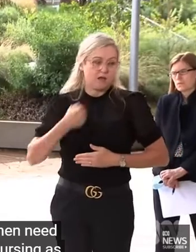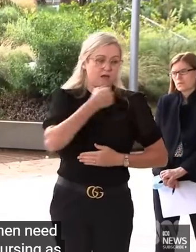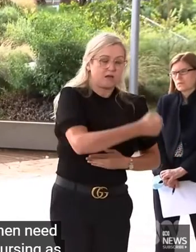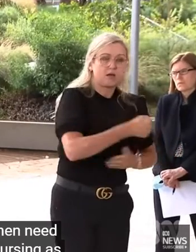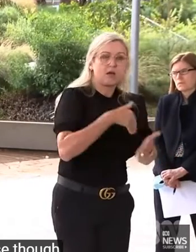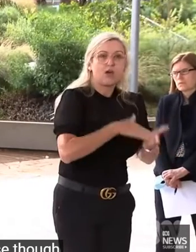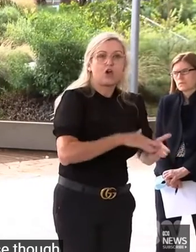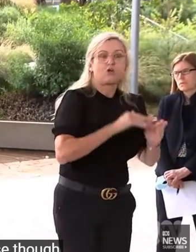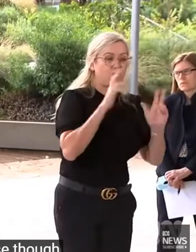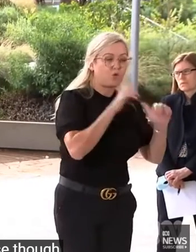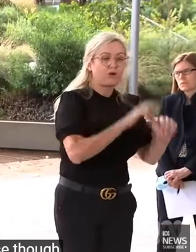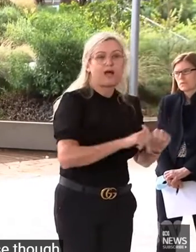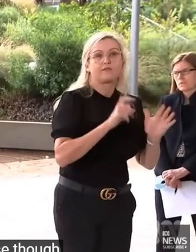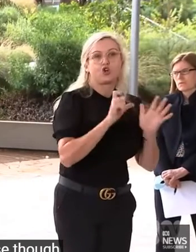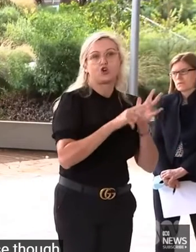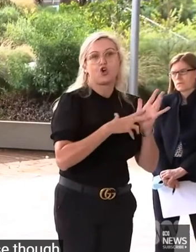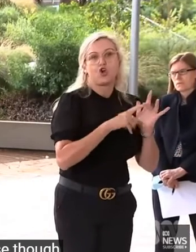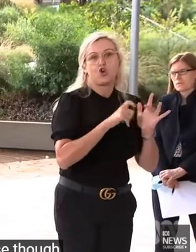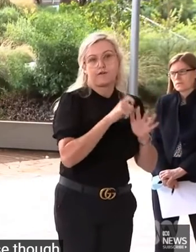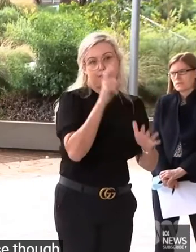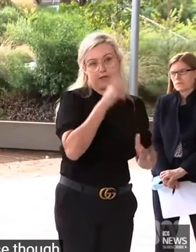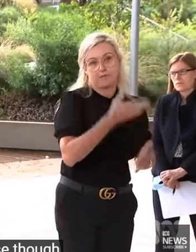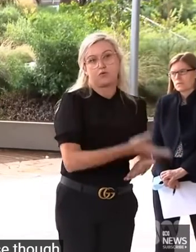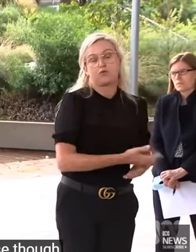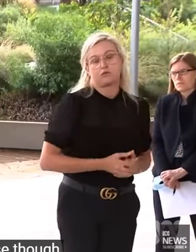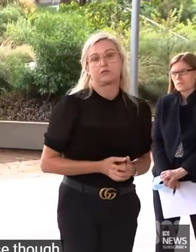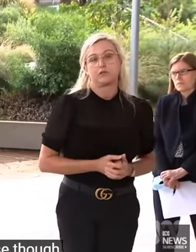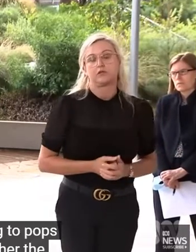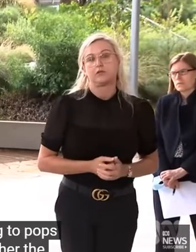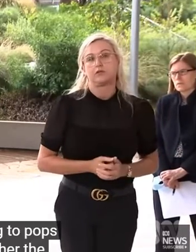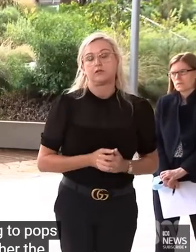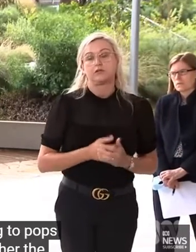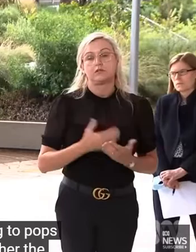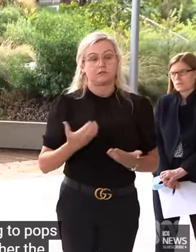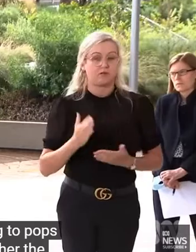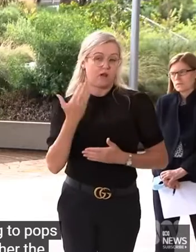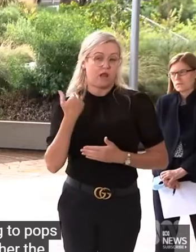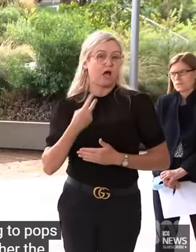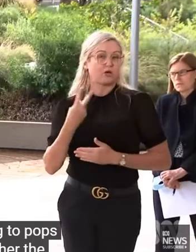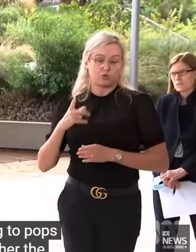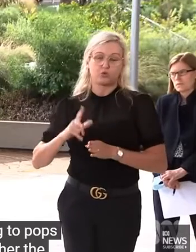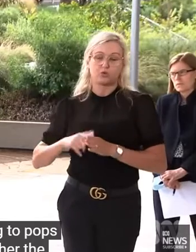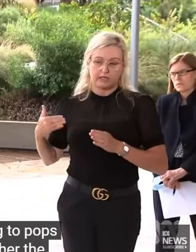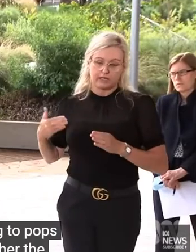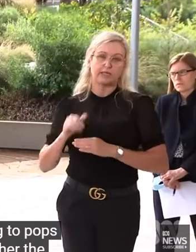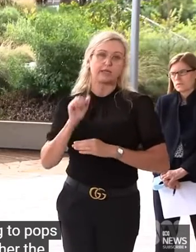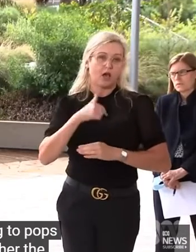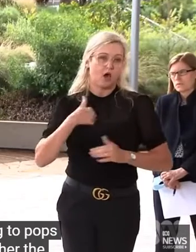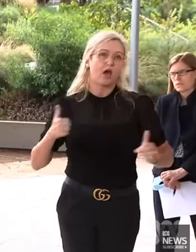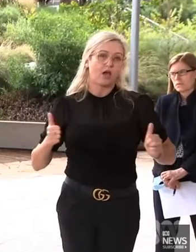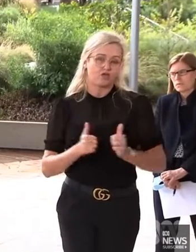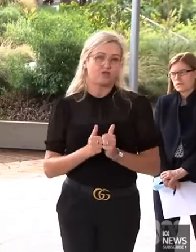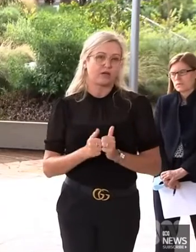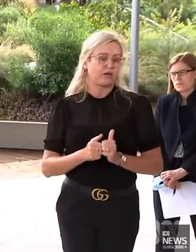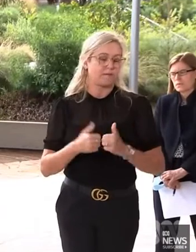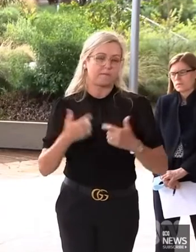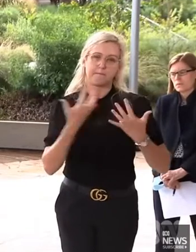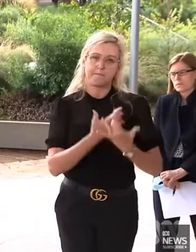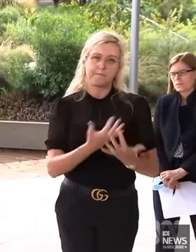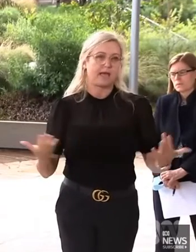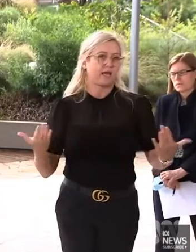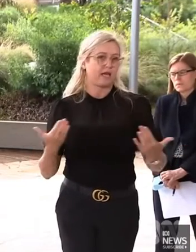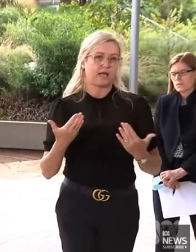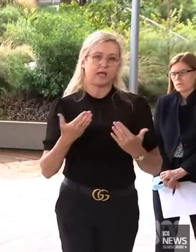And over the period of the last two years, there's no question, all of the health staff, not just nurses,